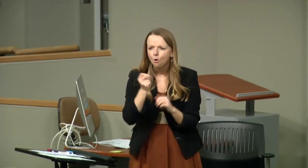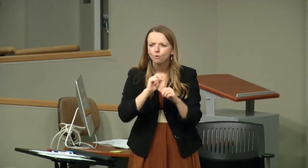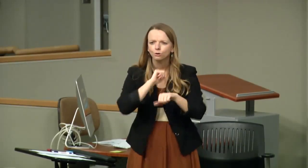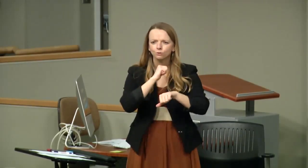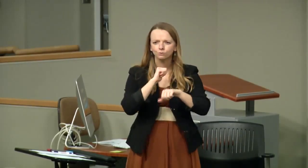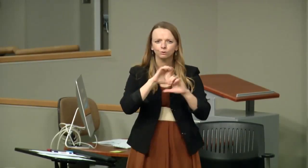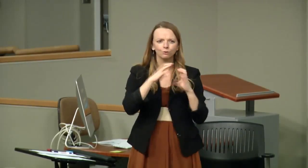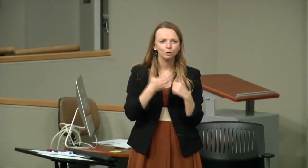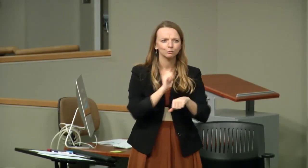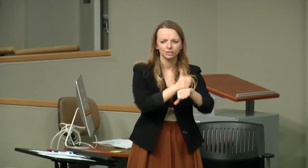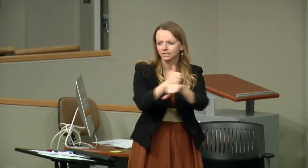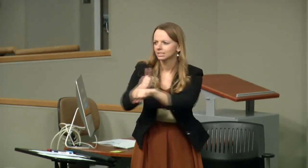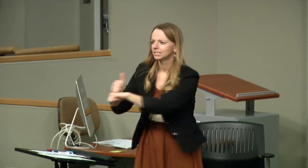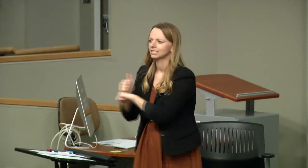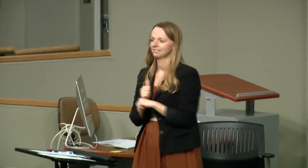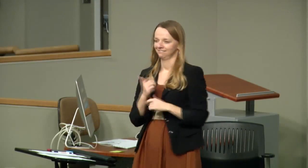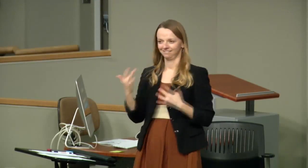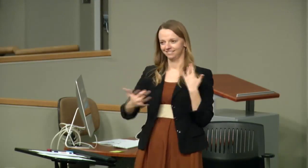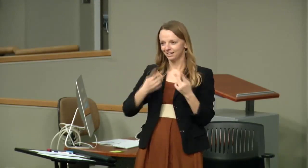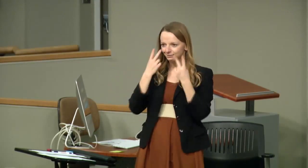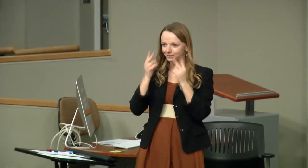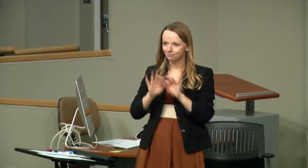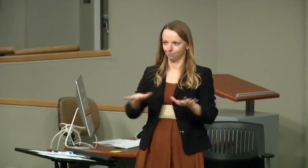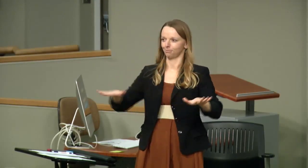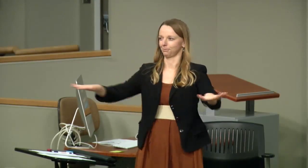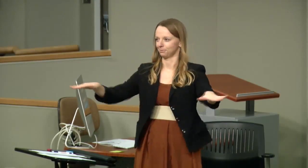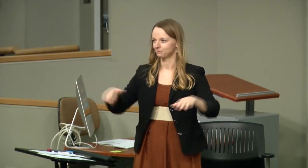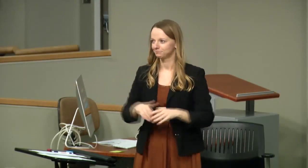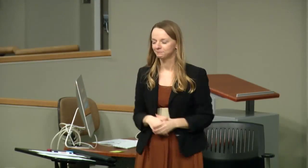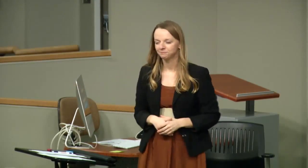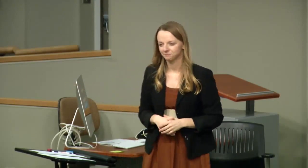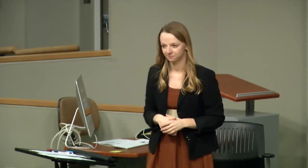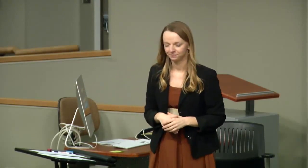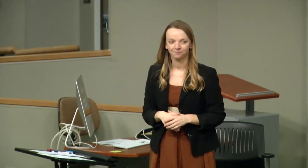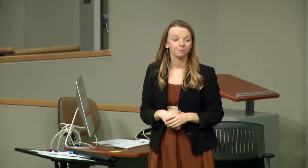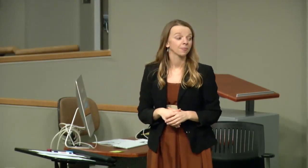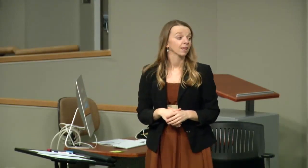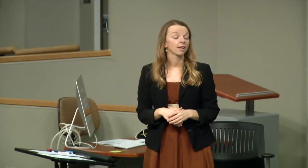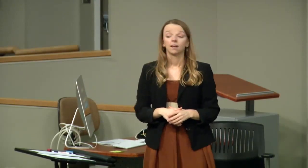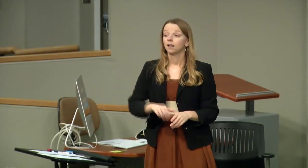to all of you. Some of you might be interested in setting up your own peer mentoring groups. So we're hoping that this idea spreads.